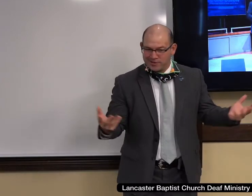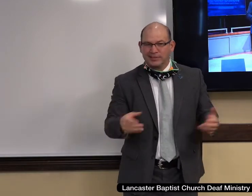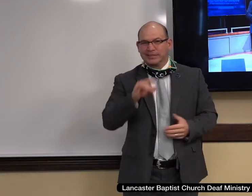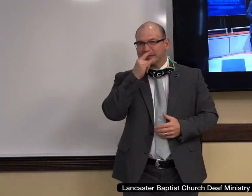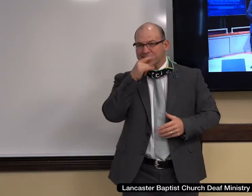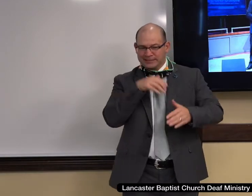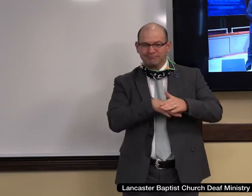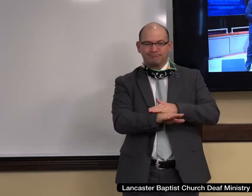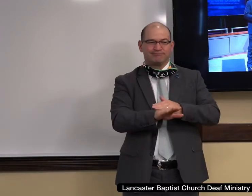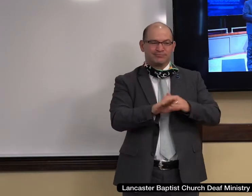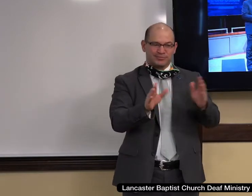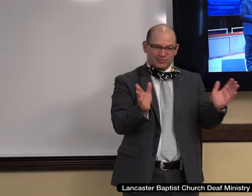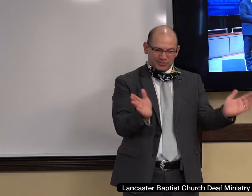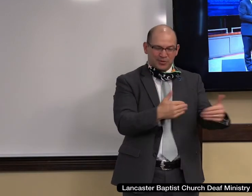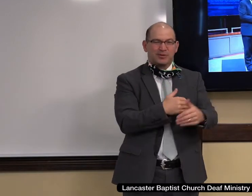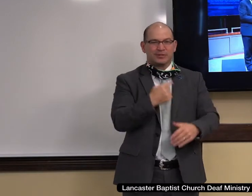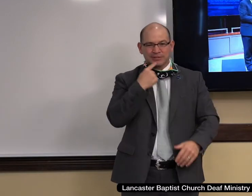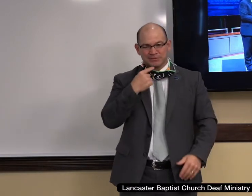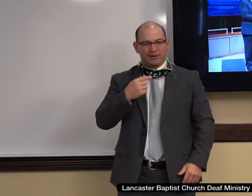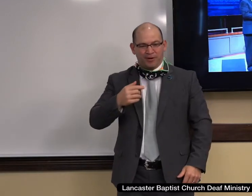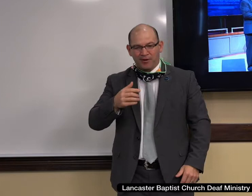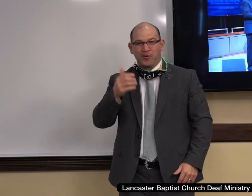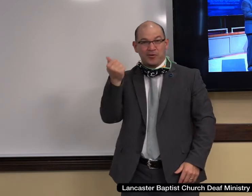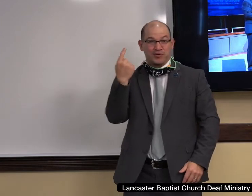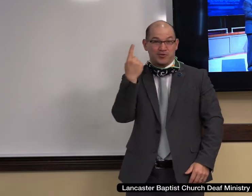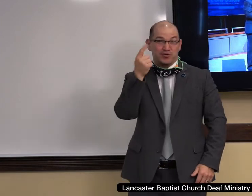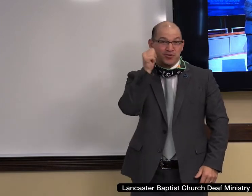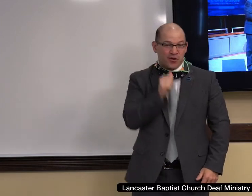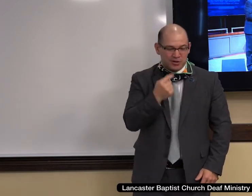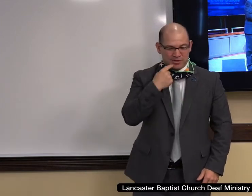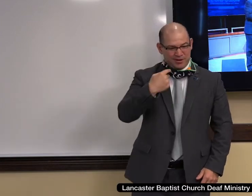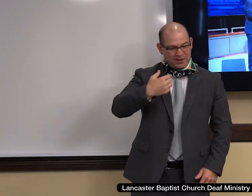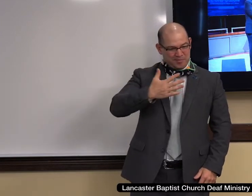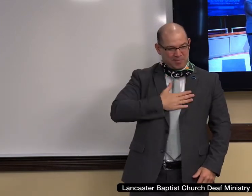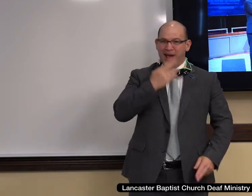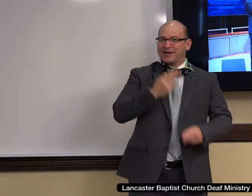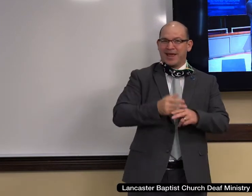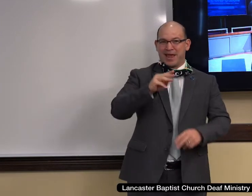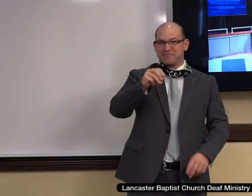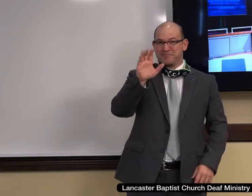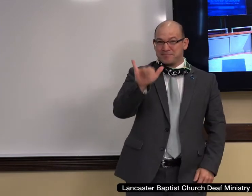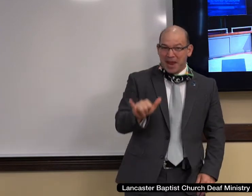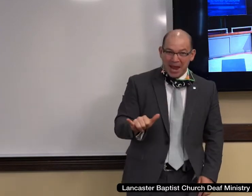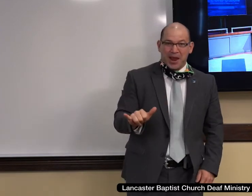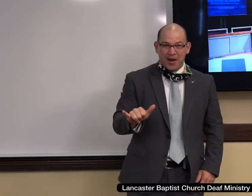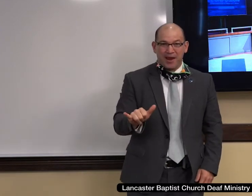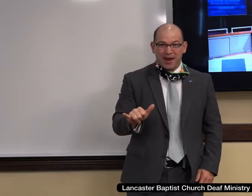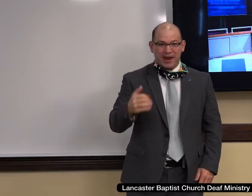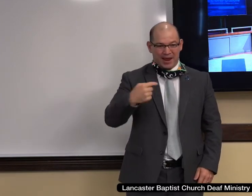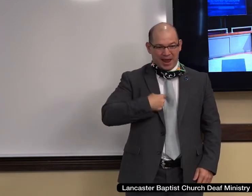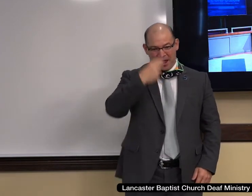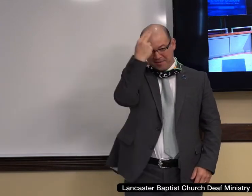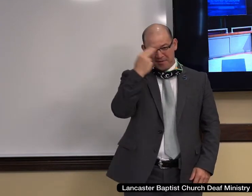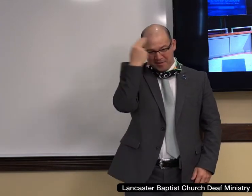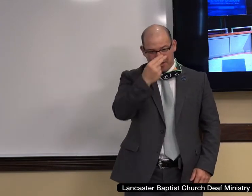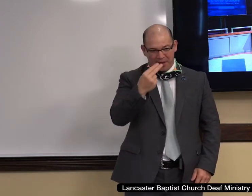one little girl said, my name is Mary and I am, I am a Roman Catholic and this is a crucifix. And she held up a cross and everybody said, whoa,